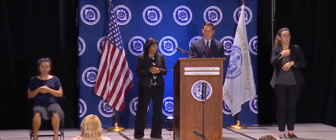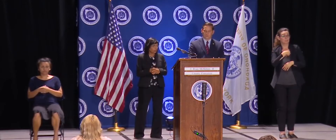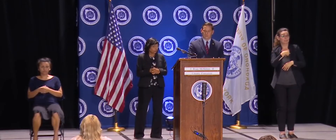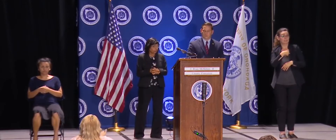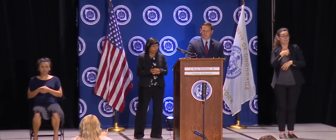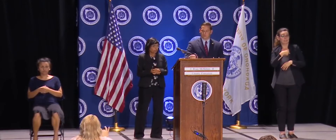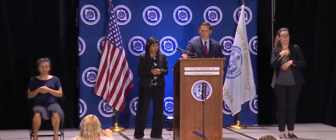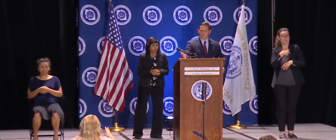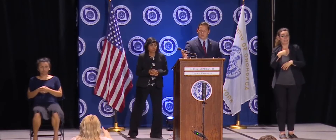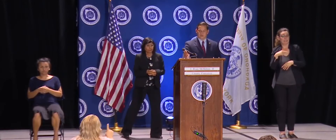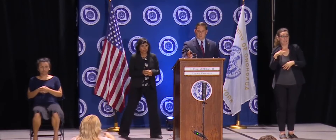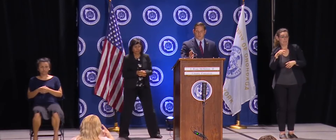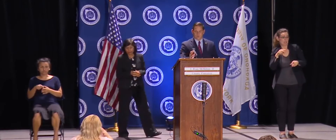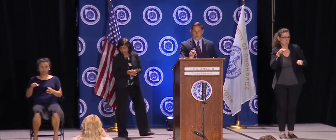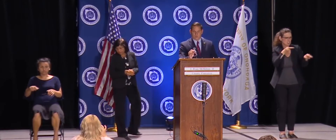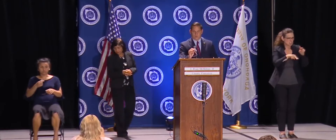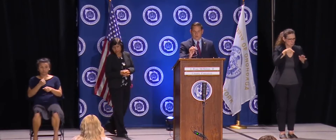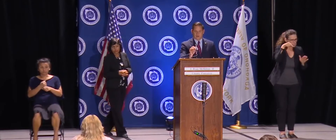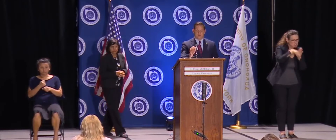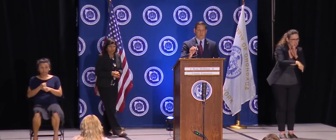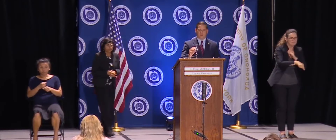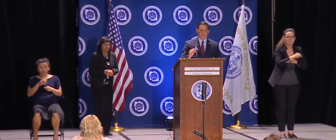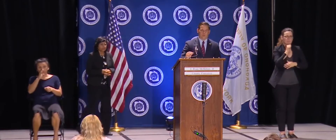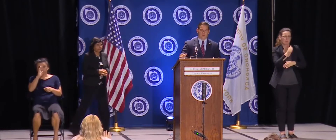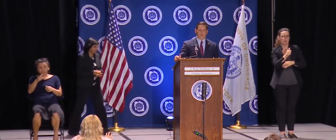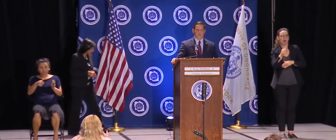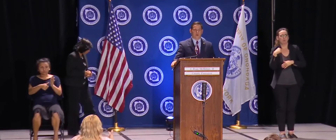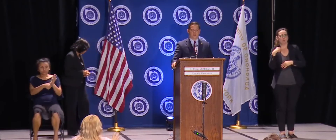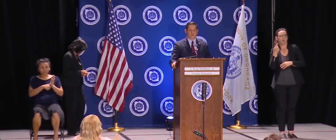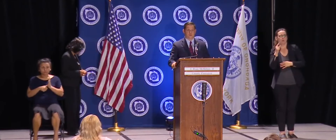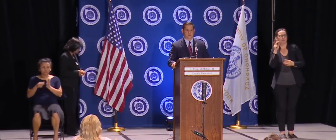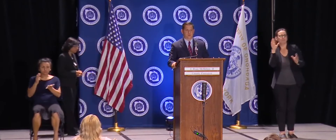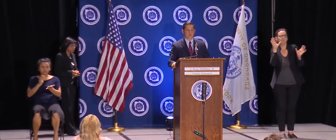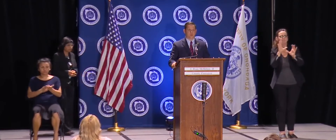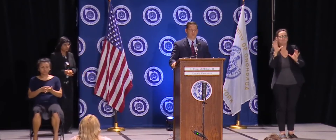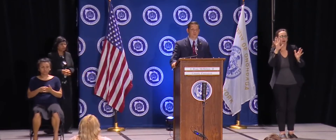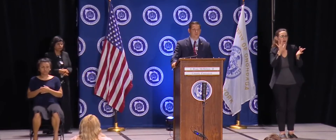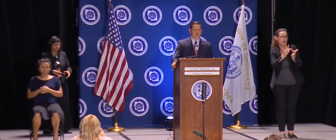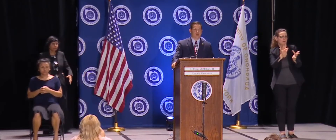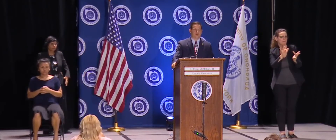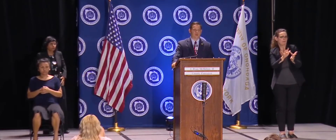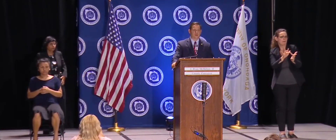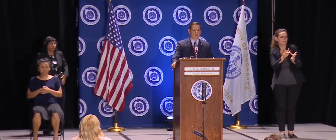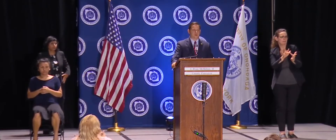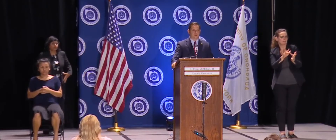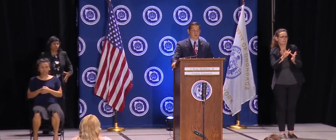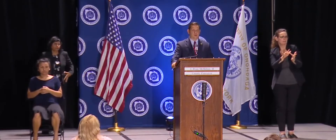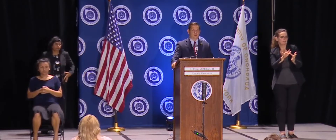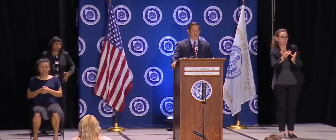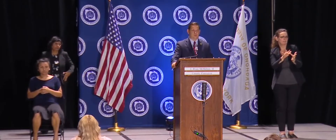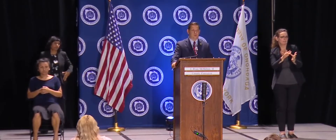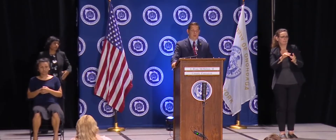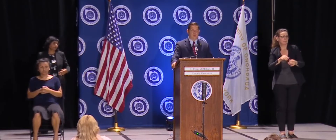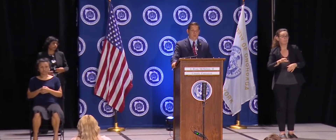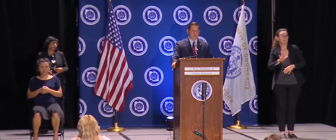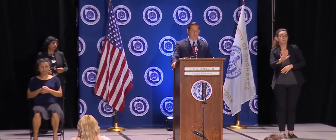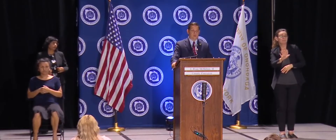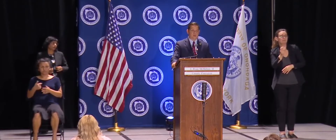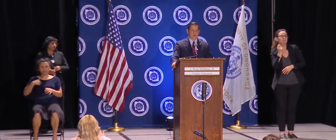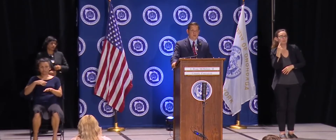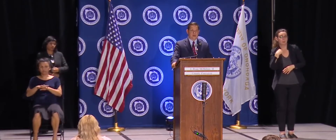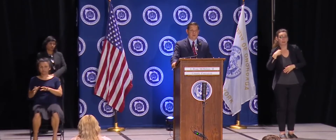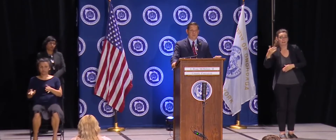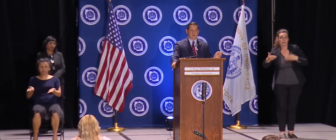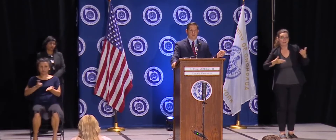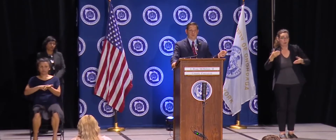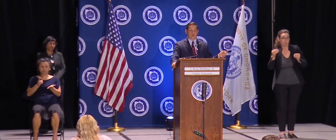they come into the picture. Yeah. So we haven't brought on more people. We aren't even using the people we trained. Remember, when we